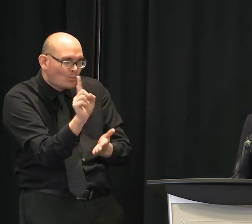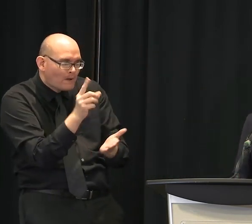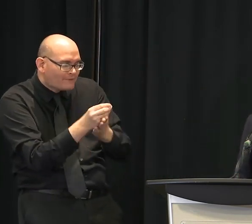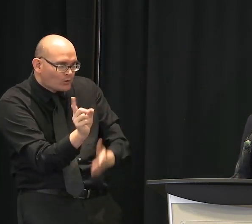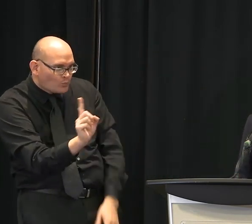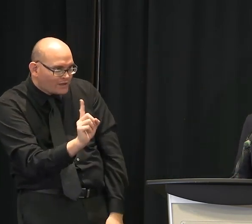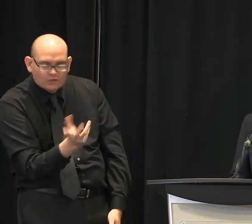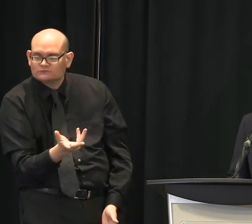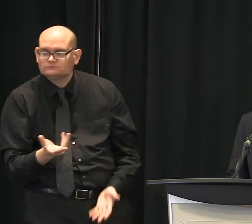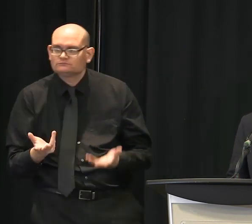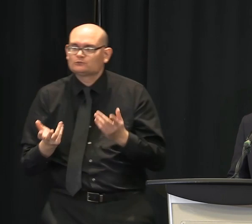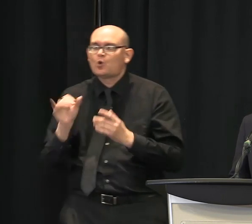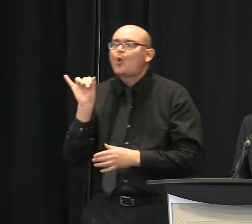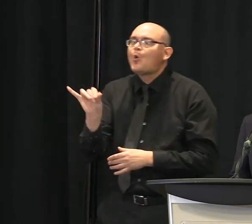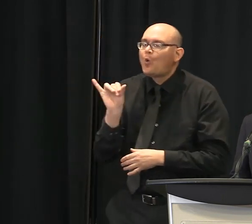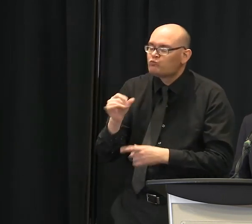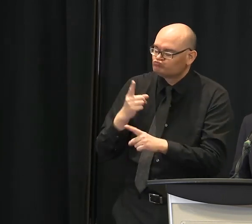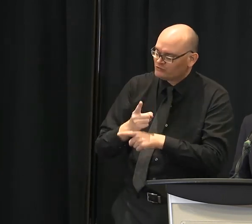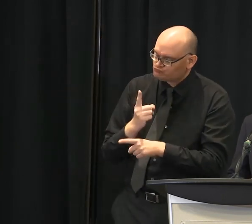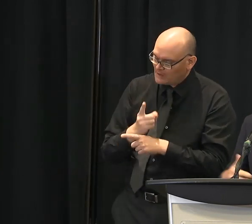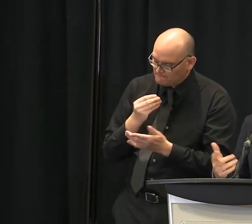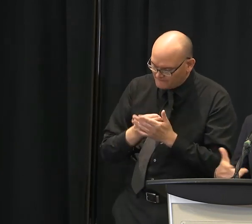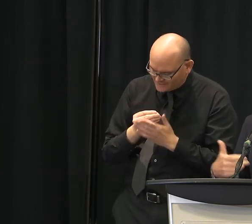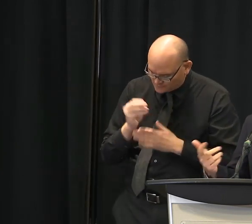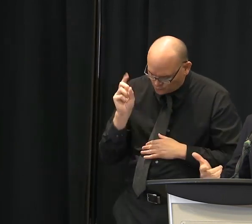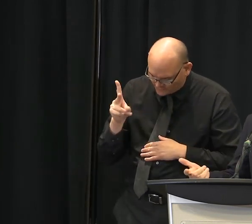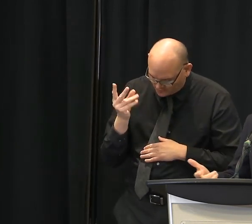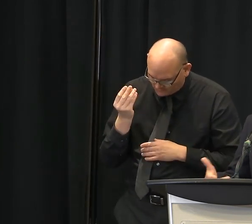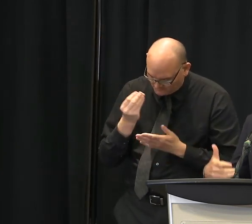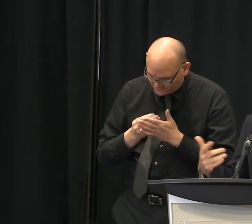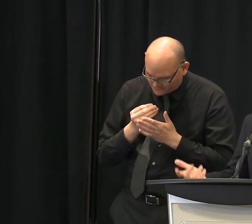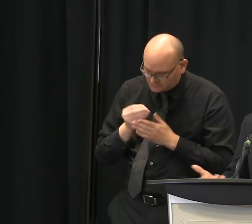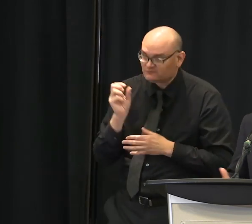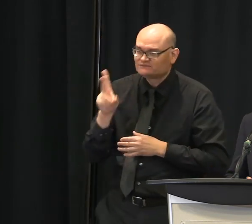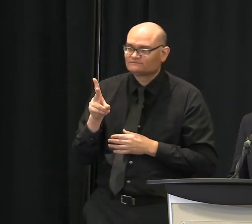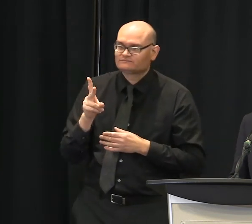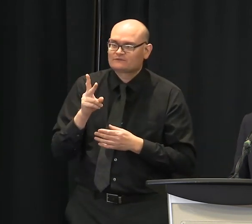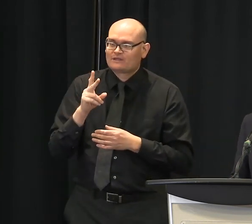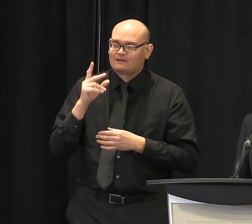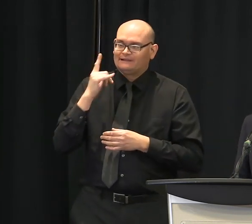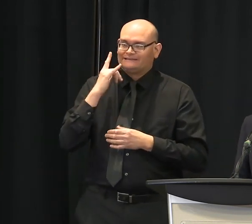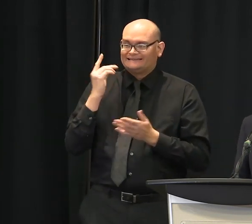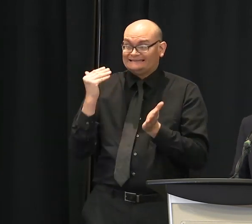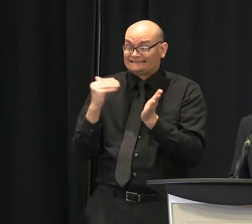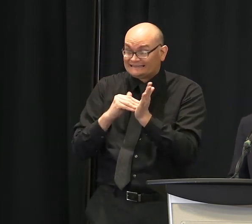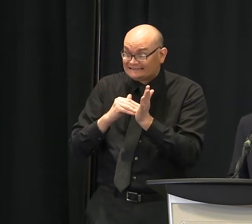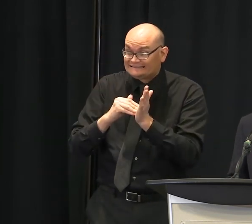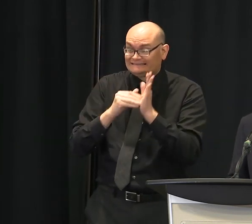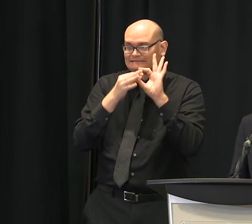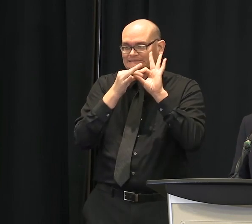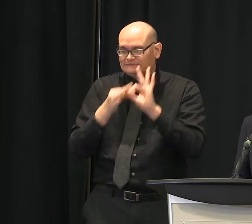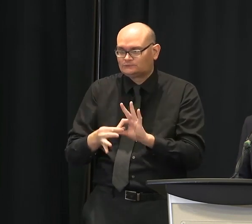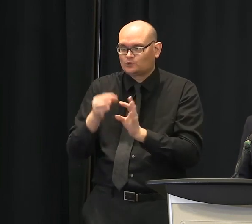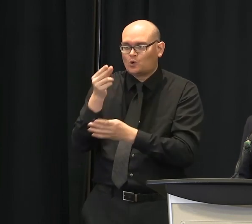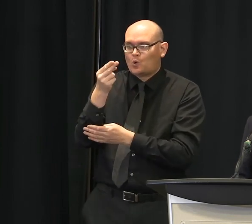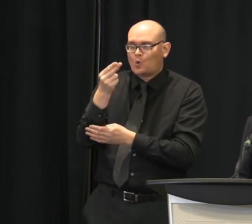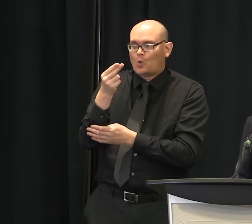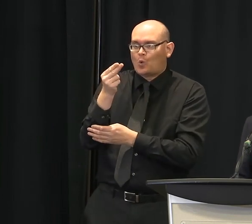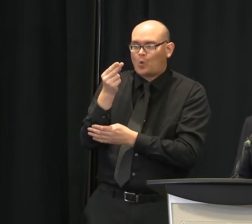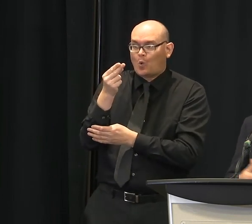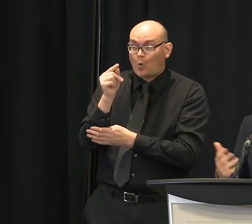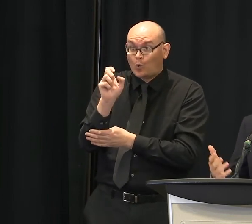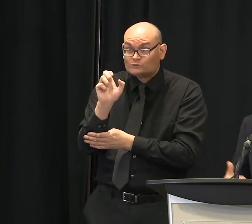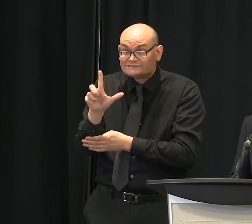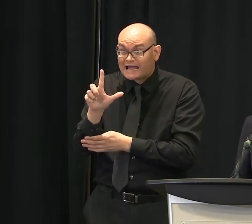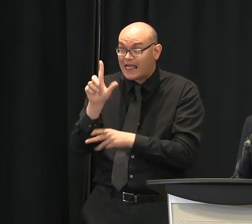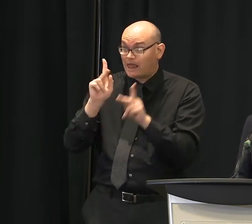question about that, yeah. And that reflects back on hotel occupancy and, of course, the people in restaurants and shops and stores.